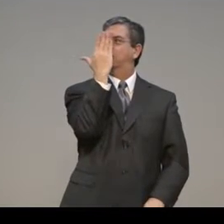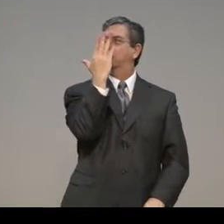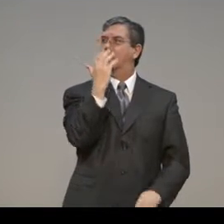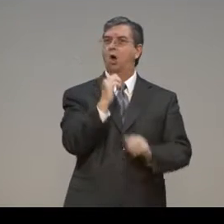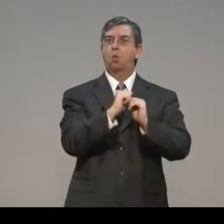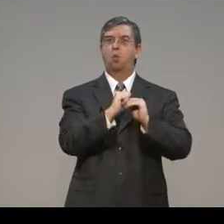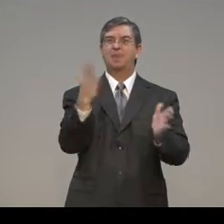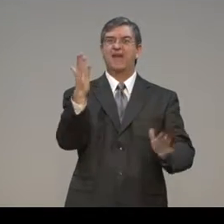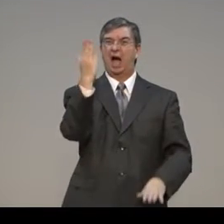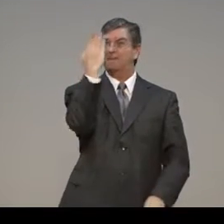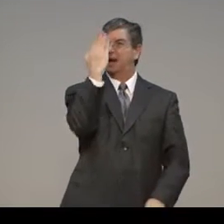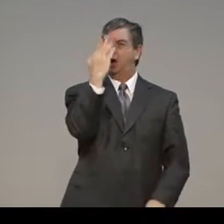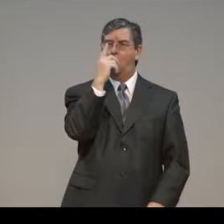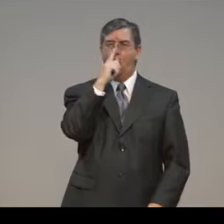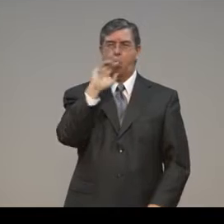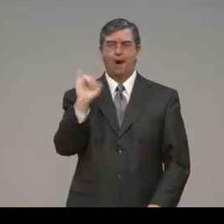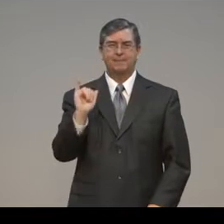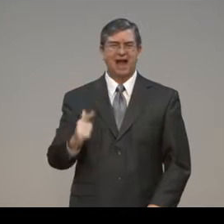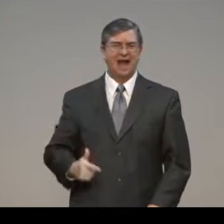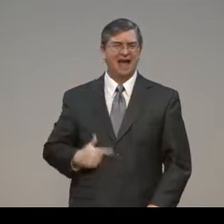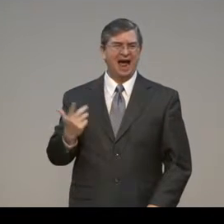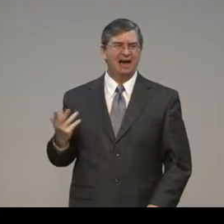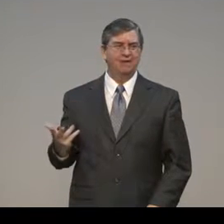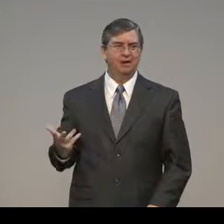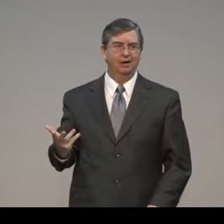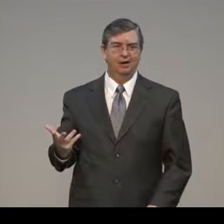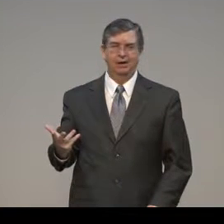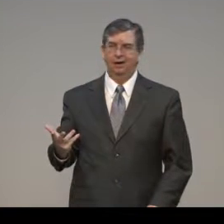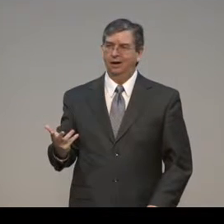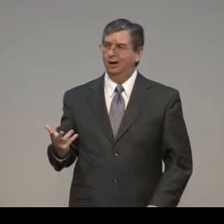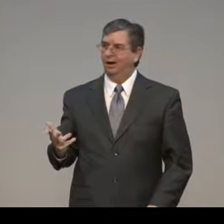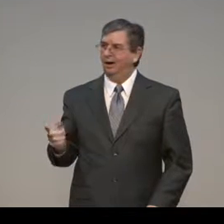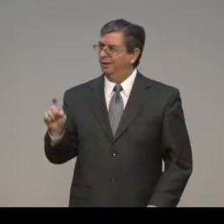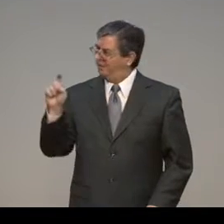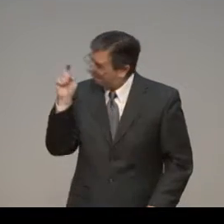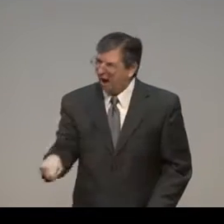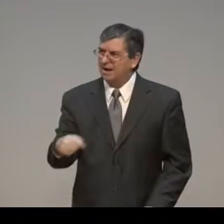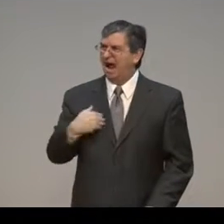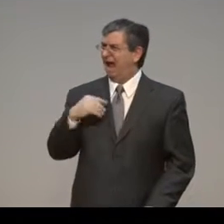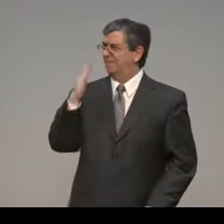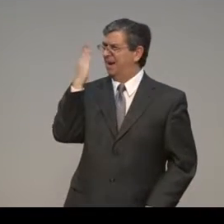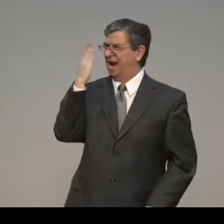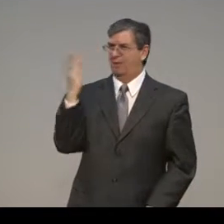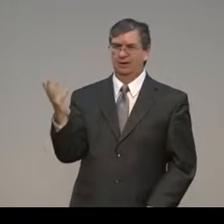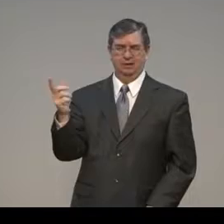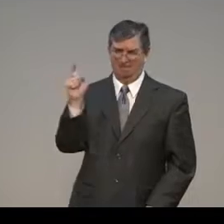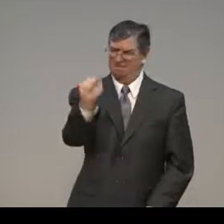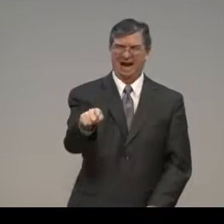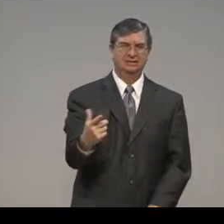And we depend on that mirror. But what about your life? We must have.